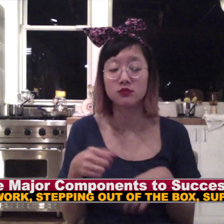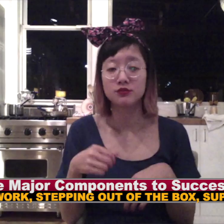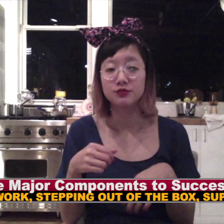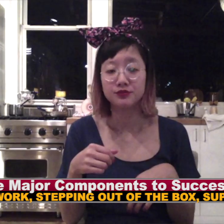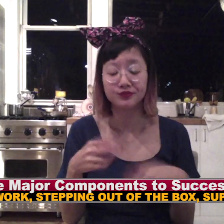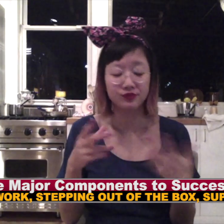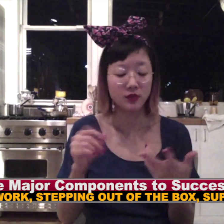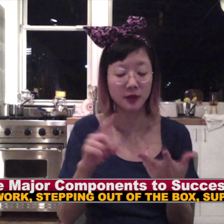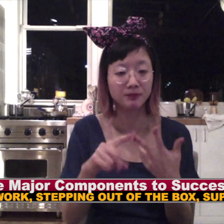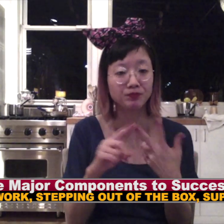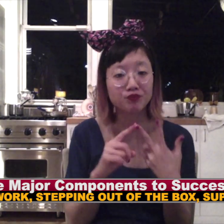from the hearing community.